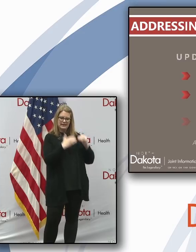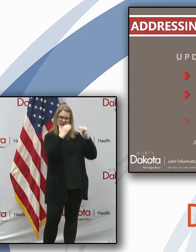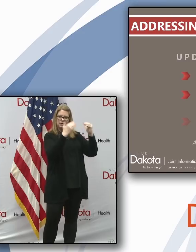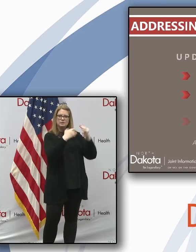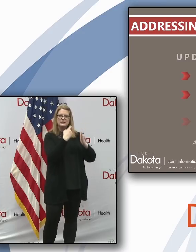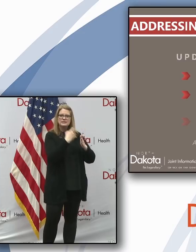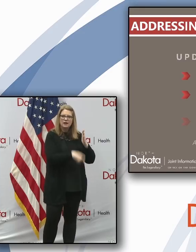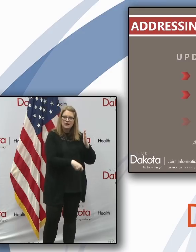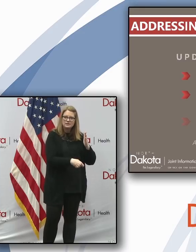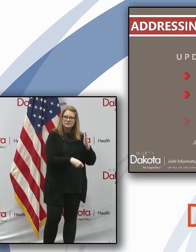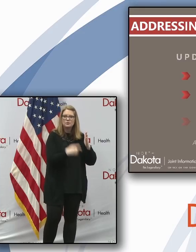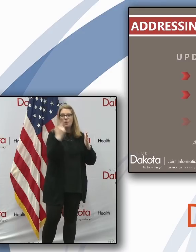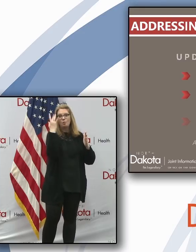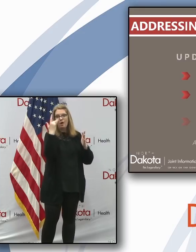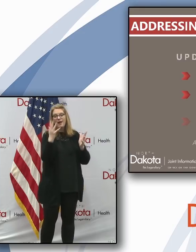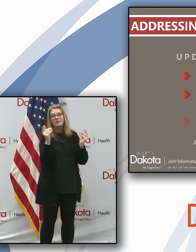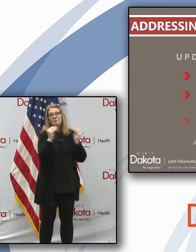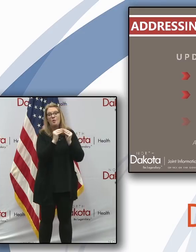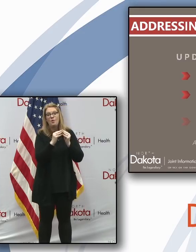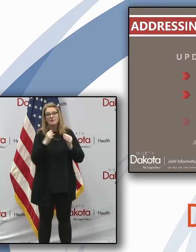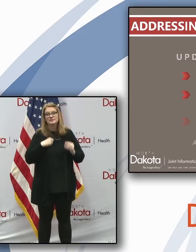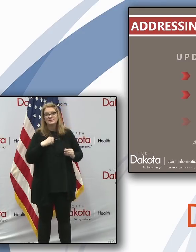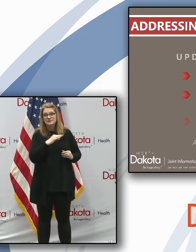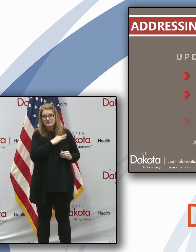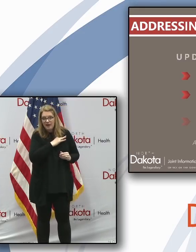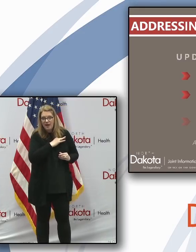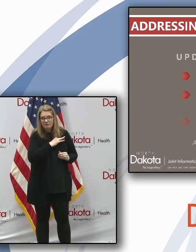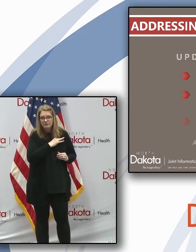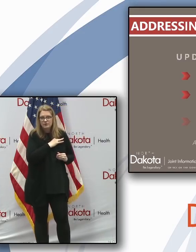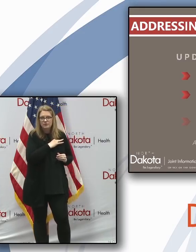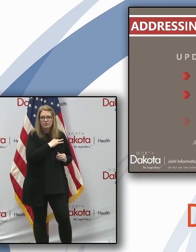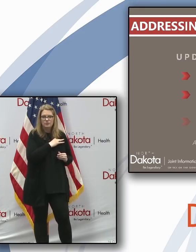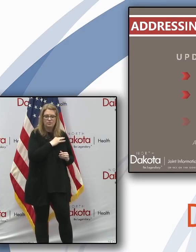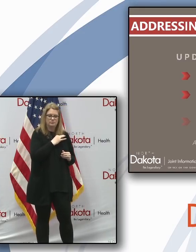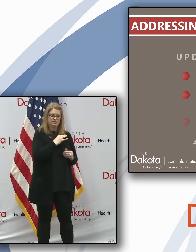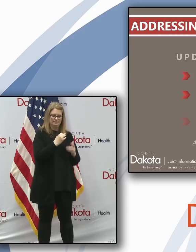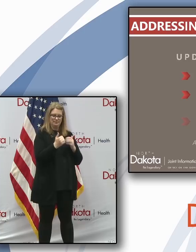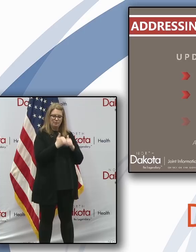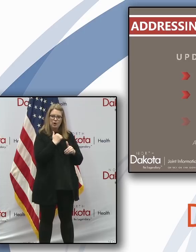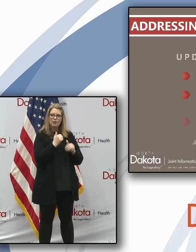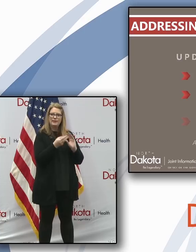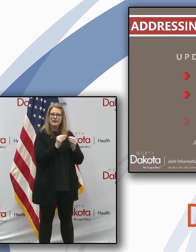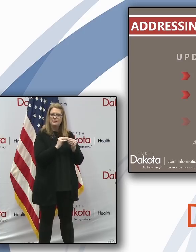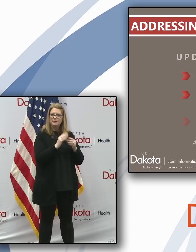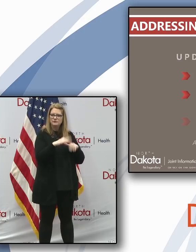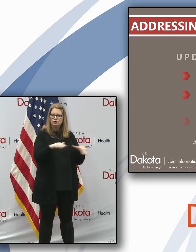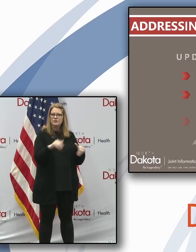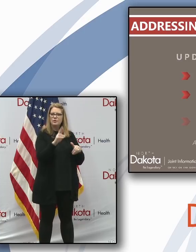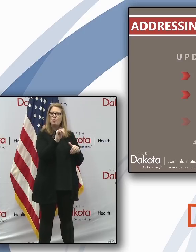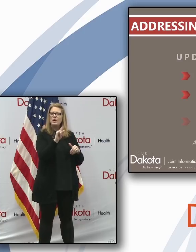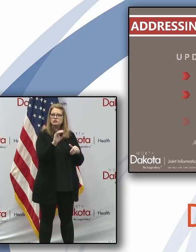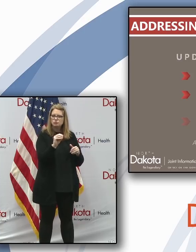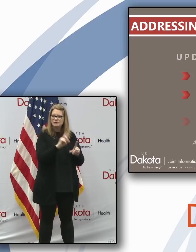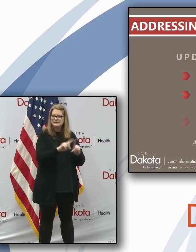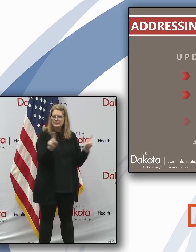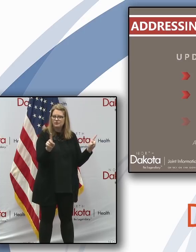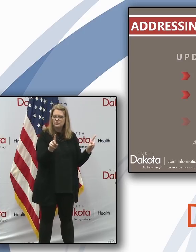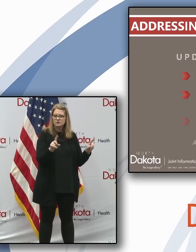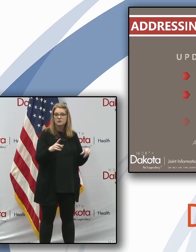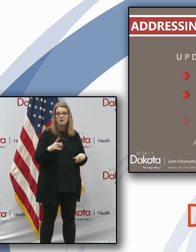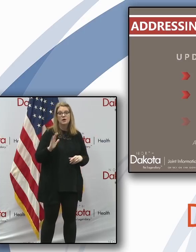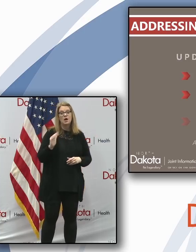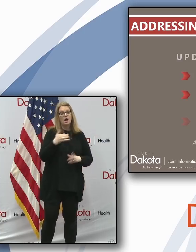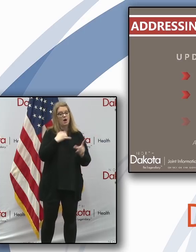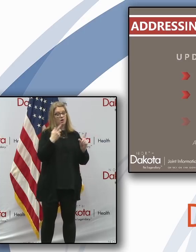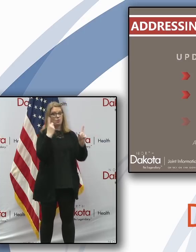costs because they had to have more staff per number of children cared for. Our goals remain the